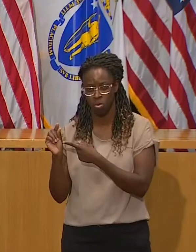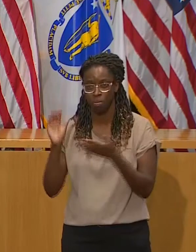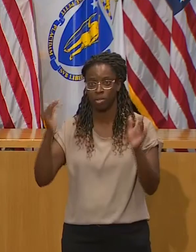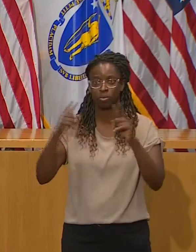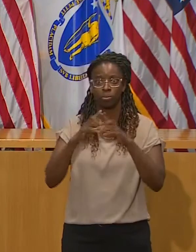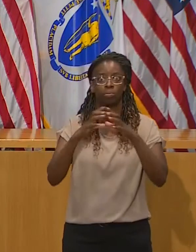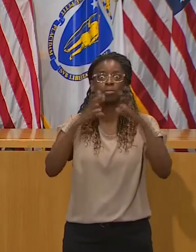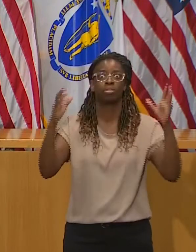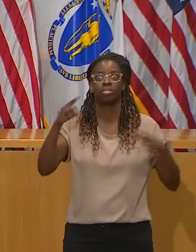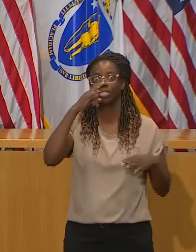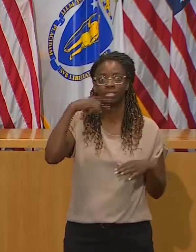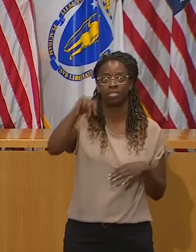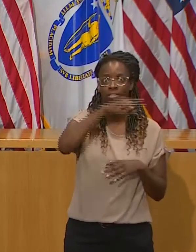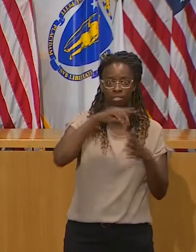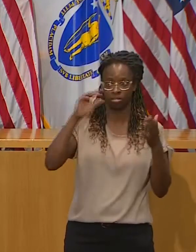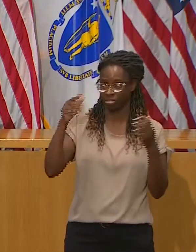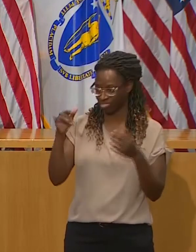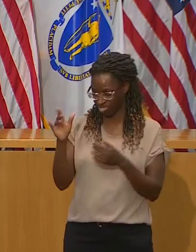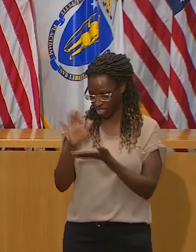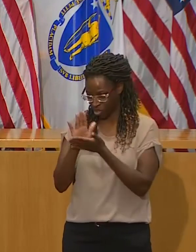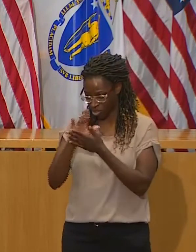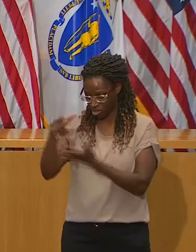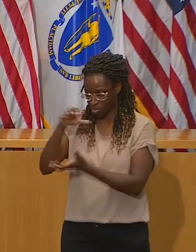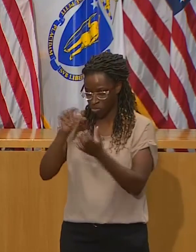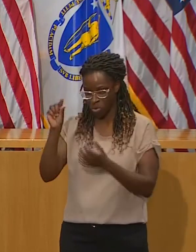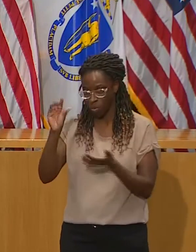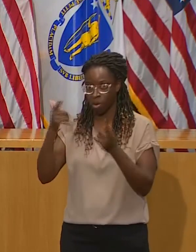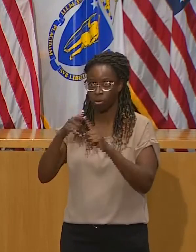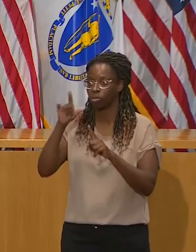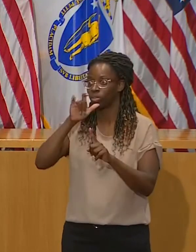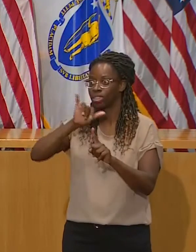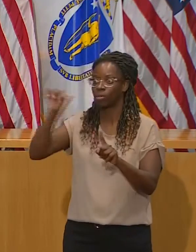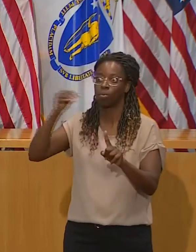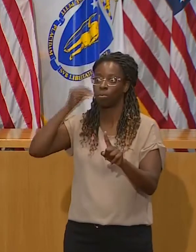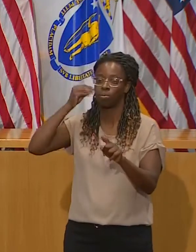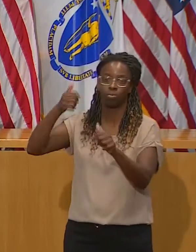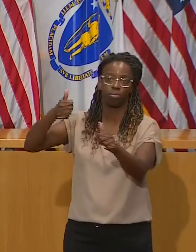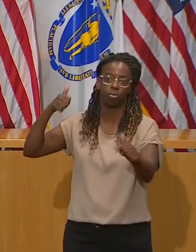in staff who are in schools on a weekly basis, one way or the other.